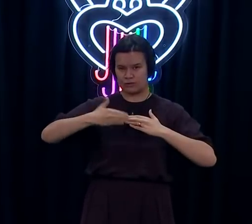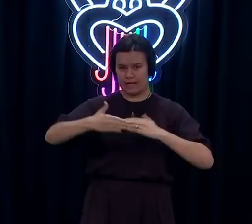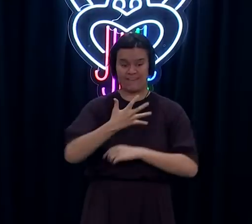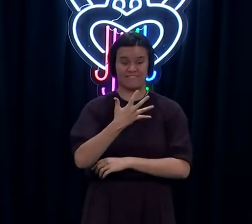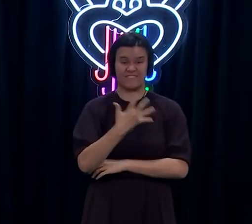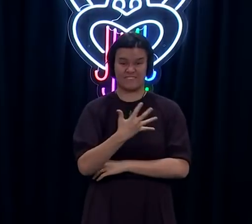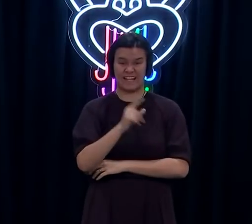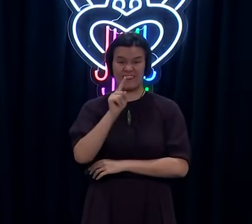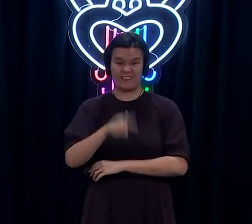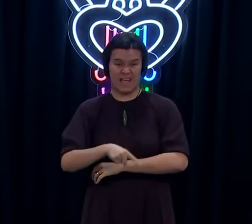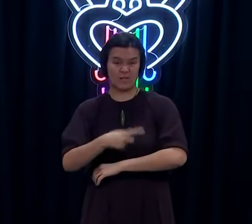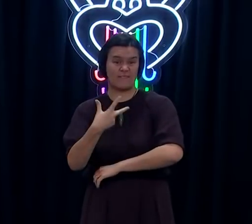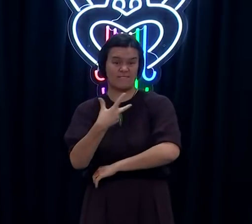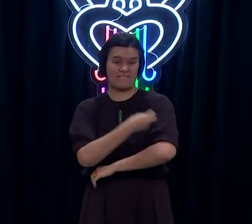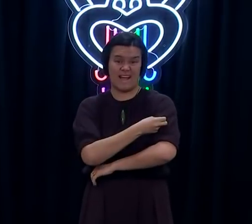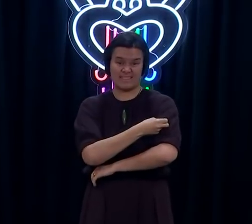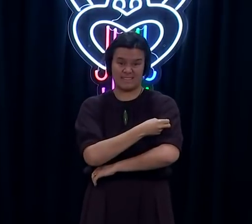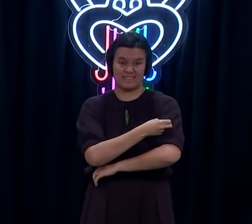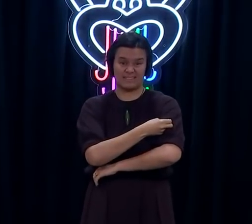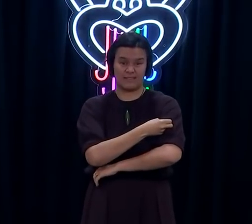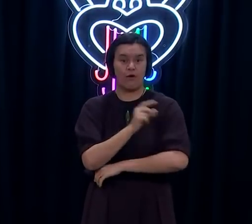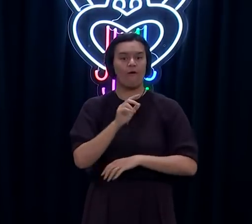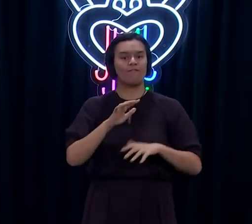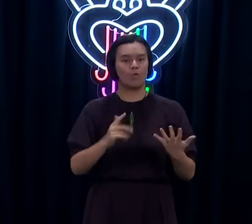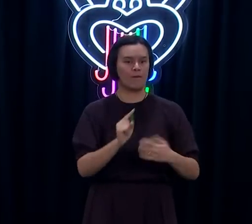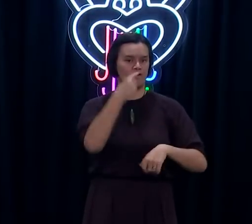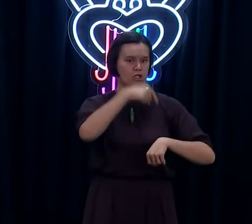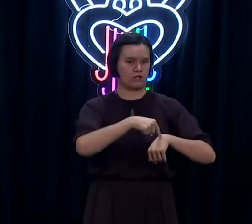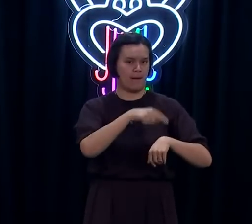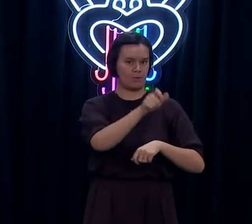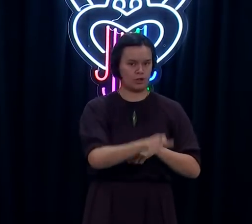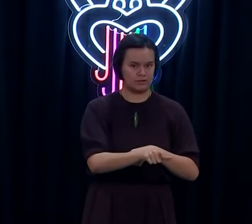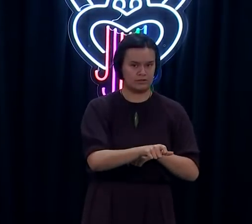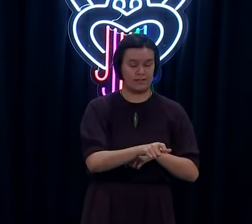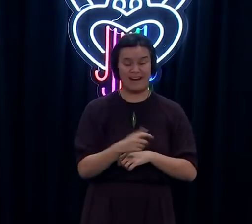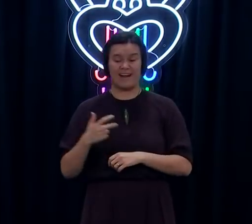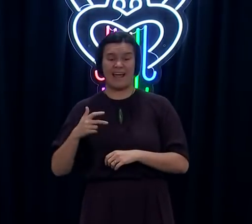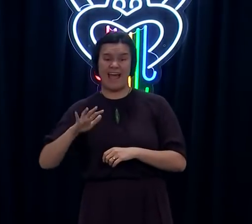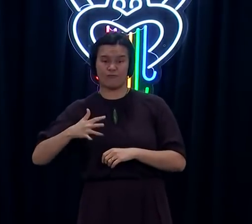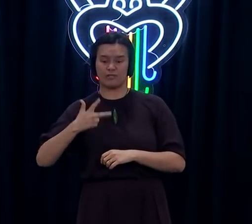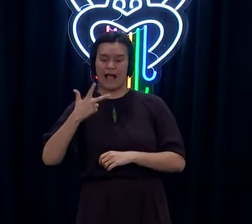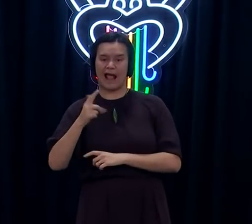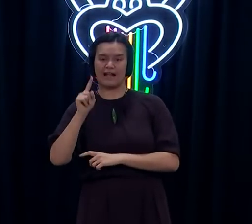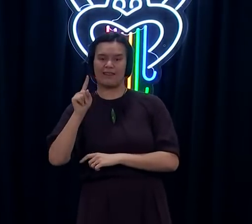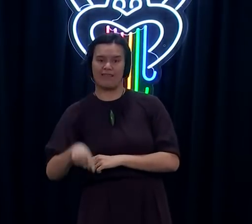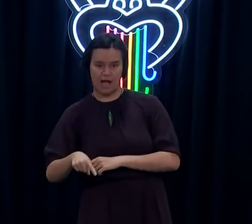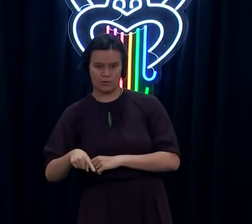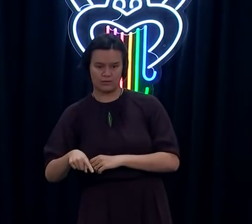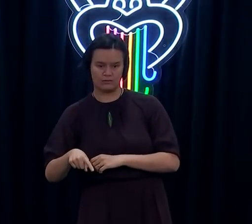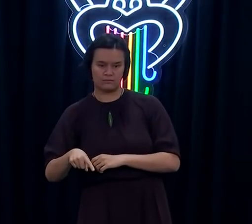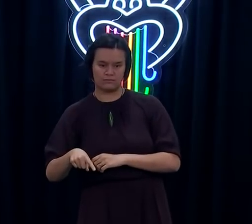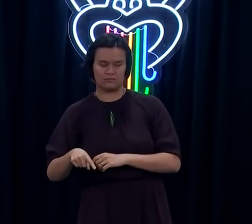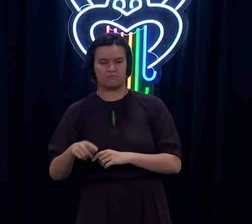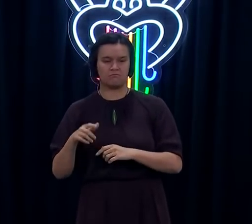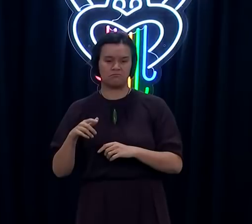,375 first doses every day and 8,800 second doses.